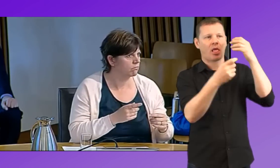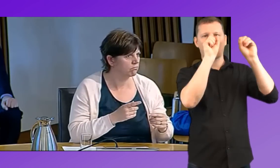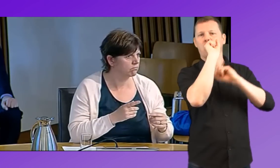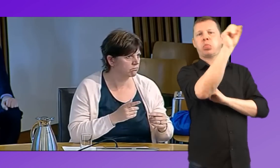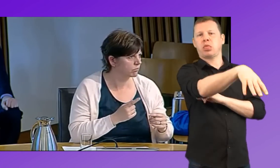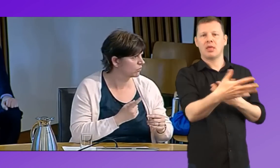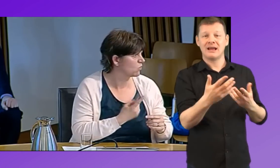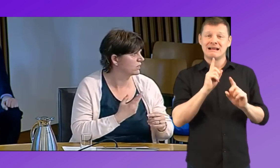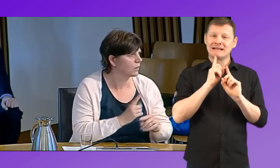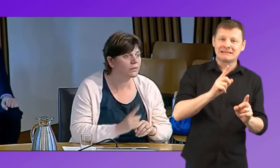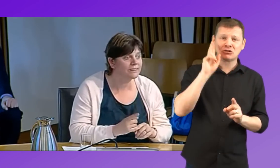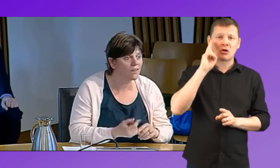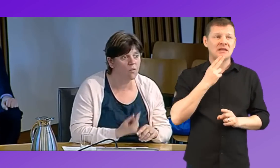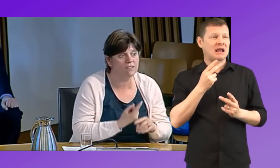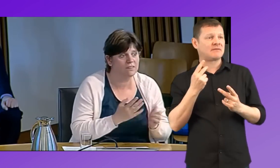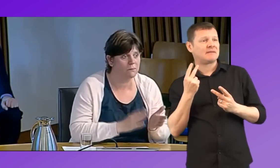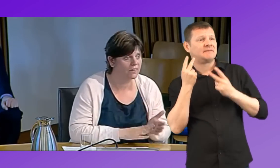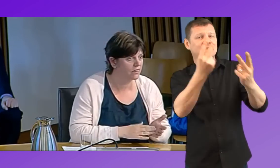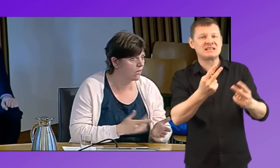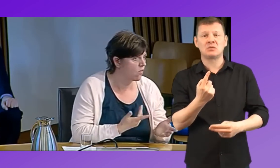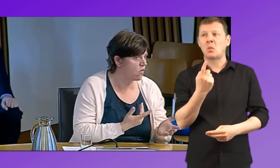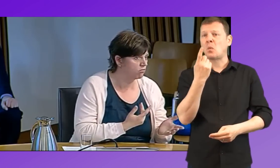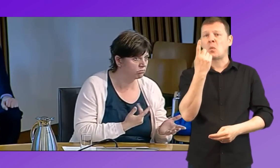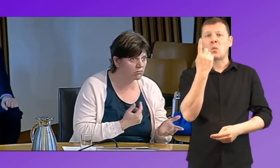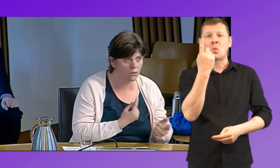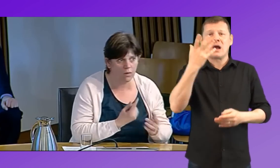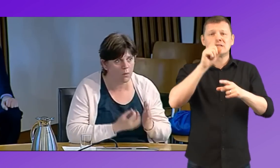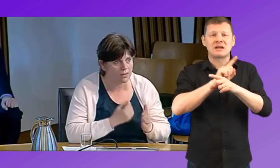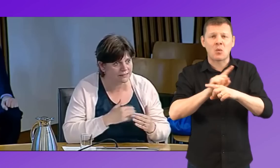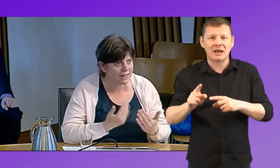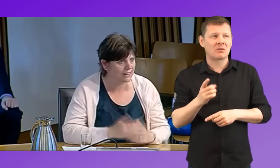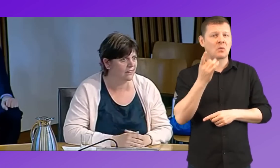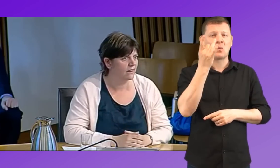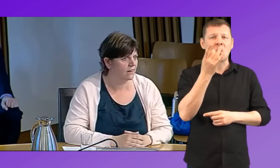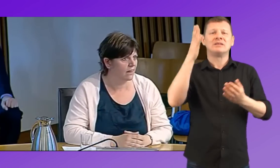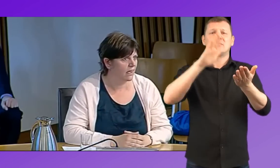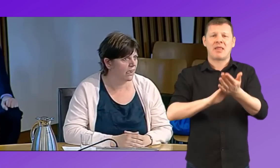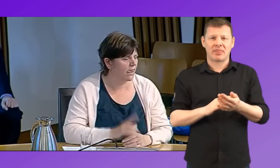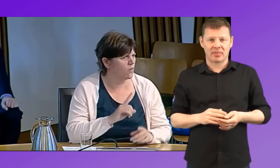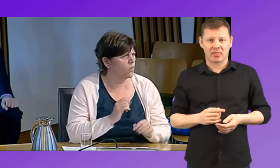you know, teachers of the deaf might be able to visit, what, once a week, in some cases once a month, you know, an hour a day.